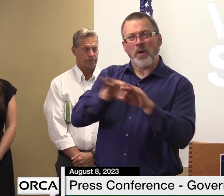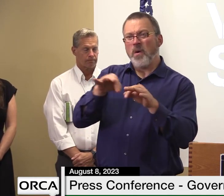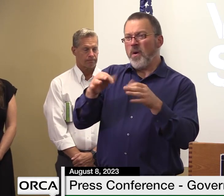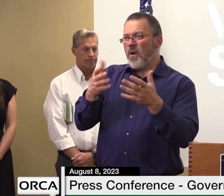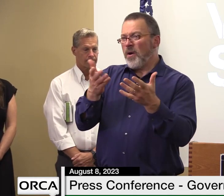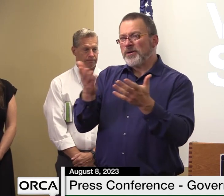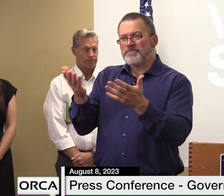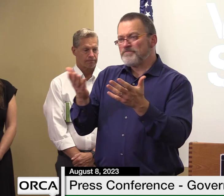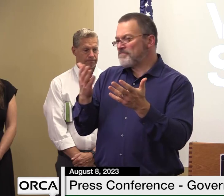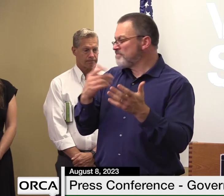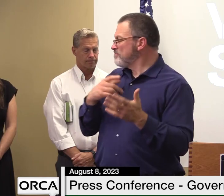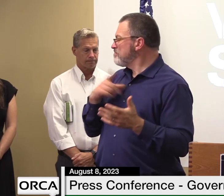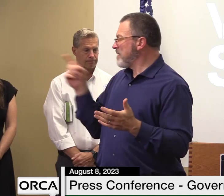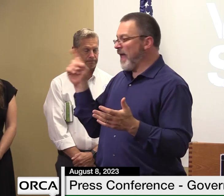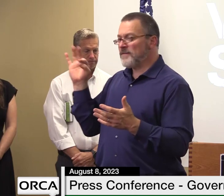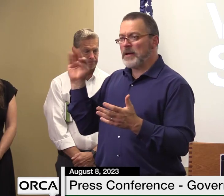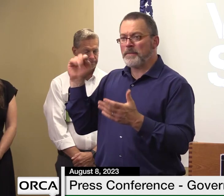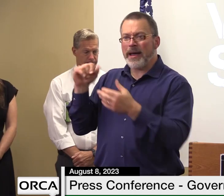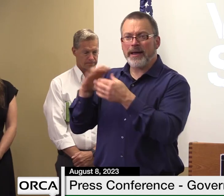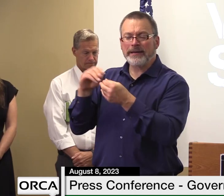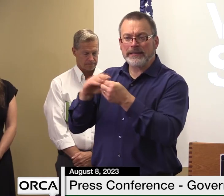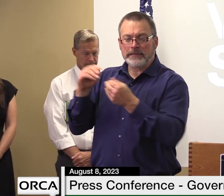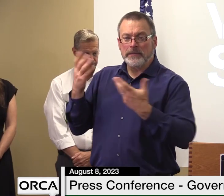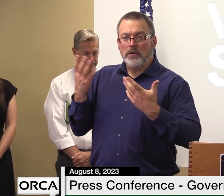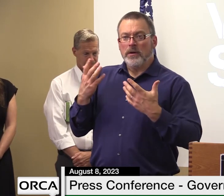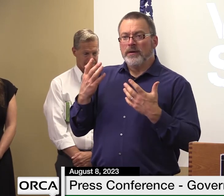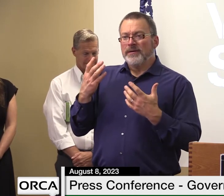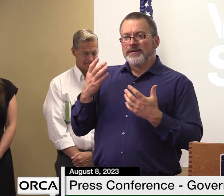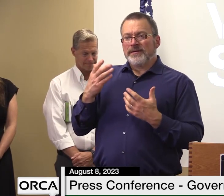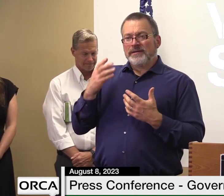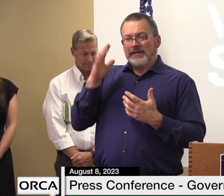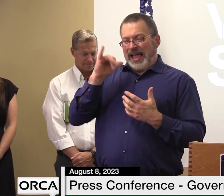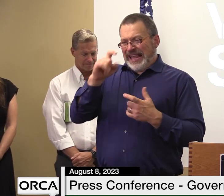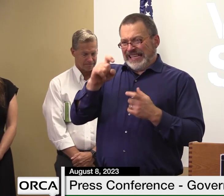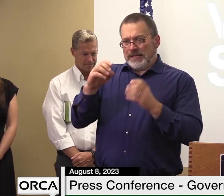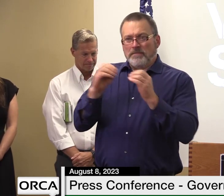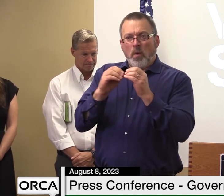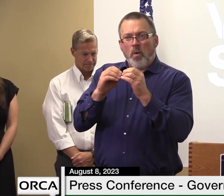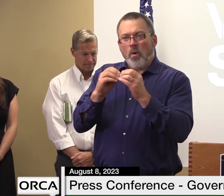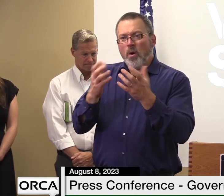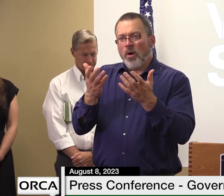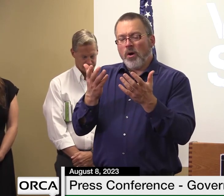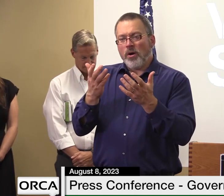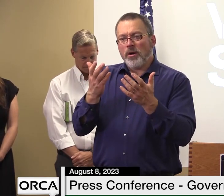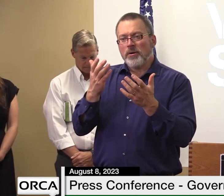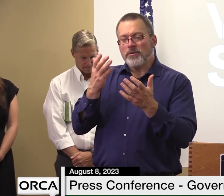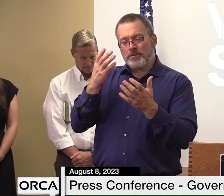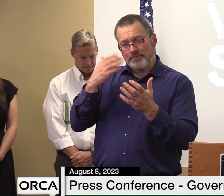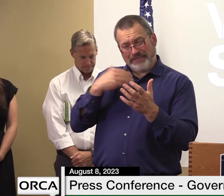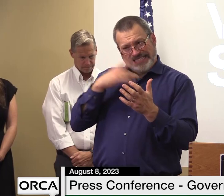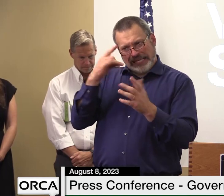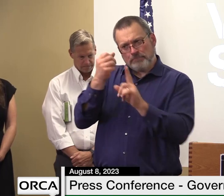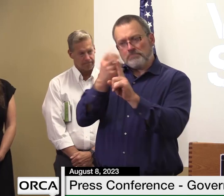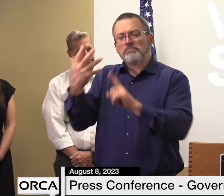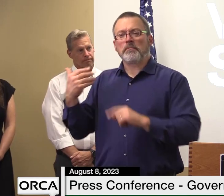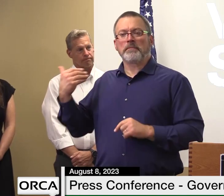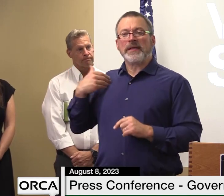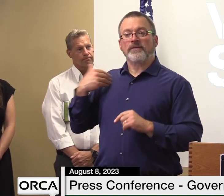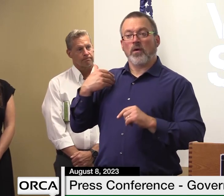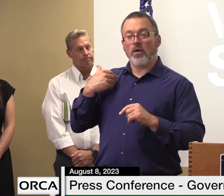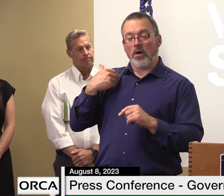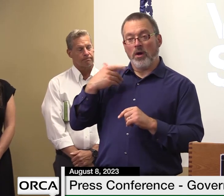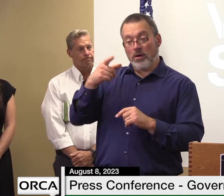from fema uh but typically uh as i've i think i've explained in the past typically fema